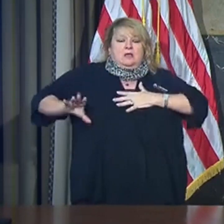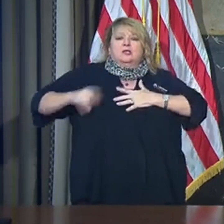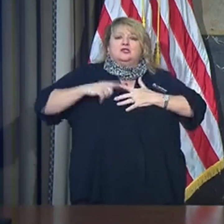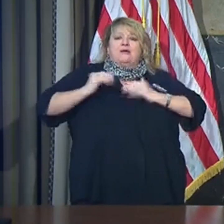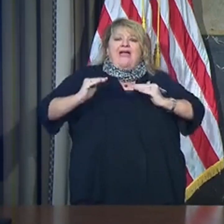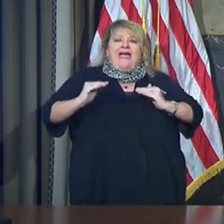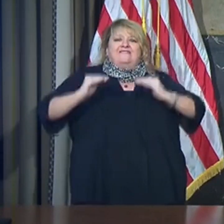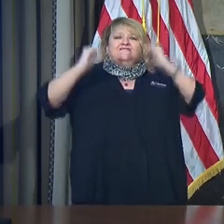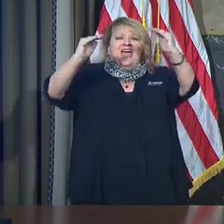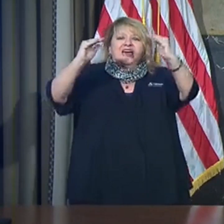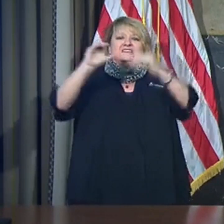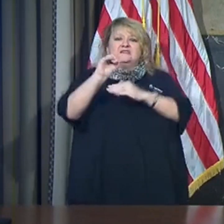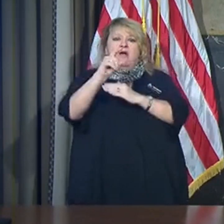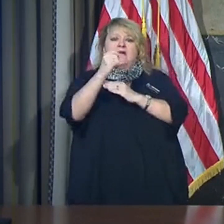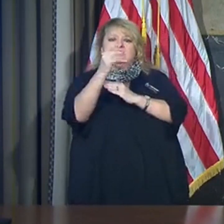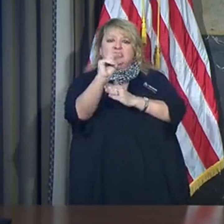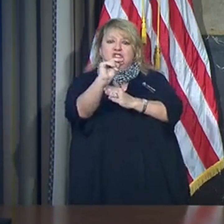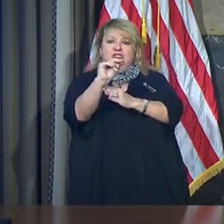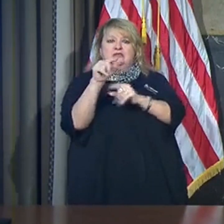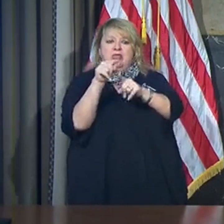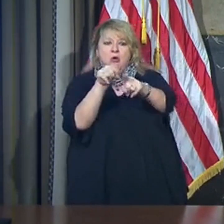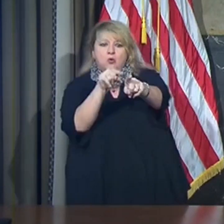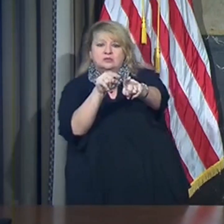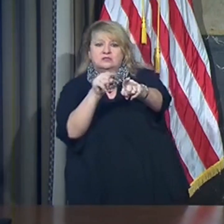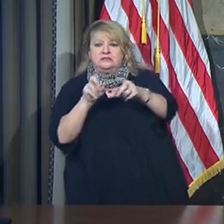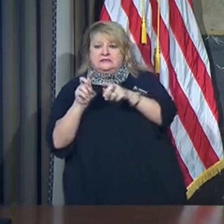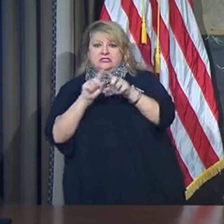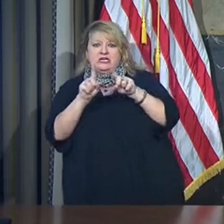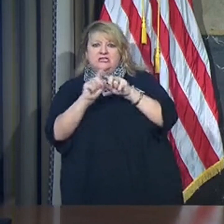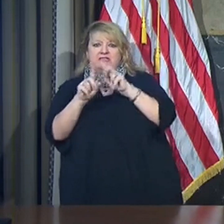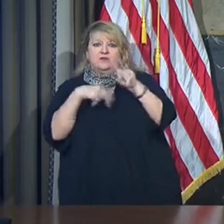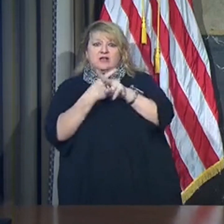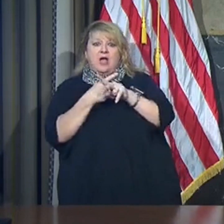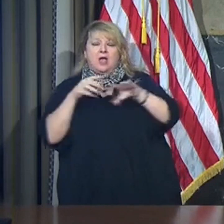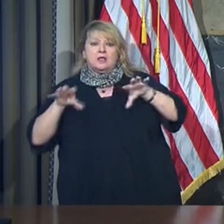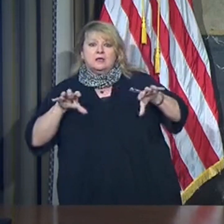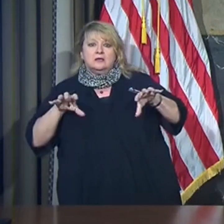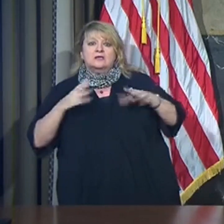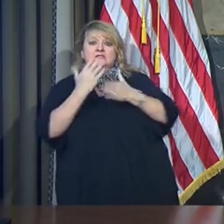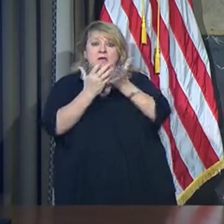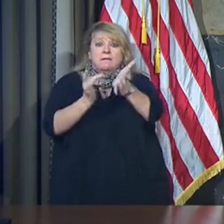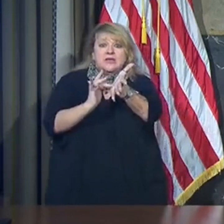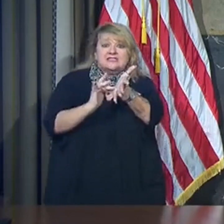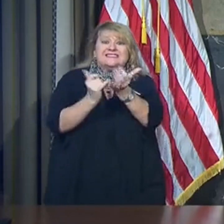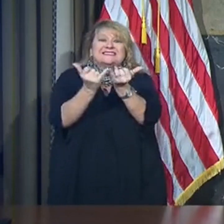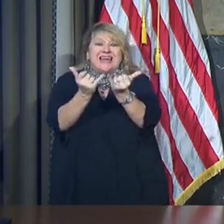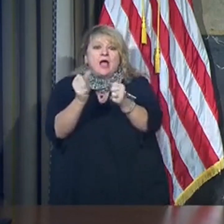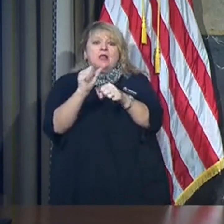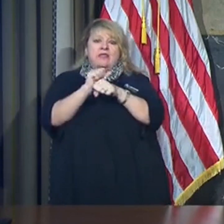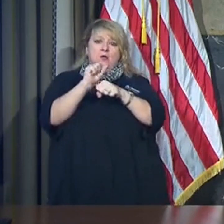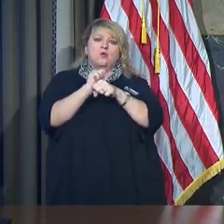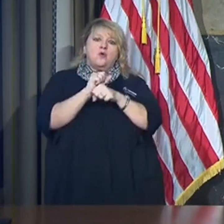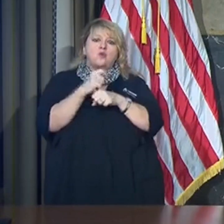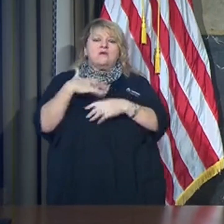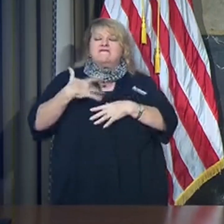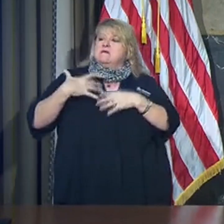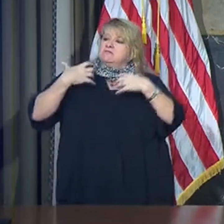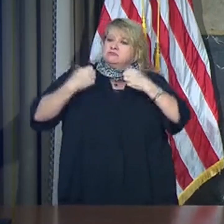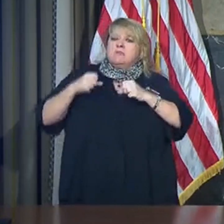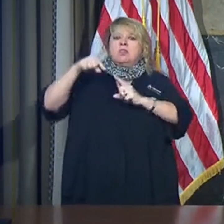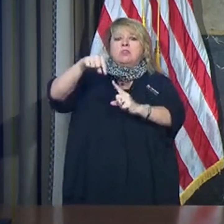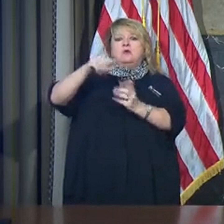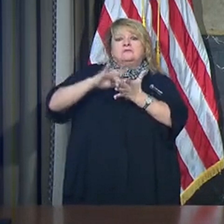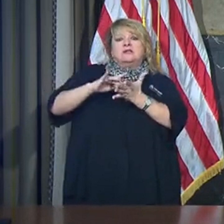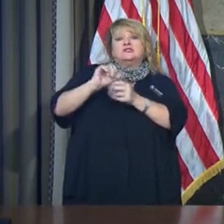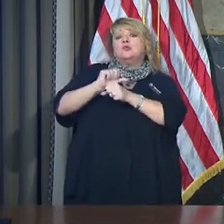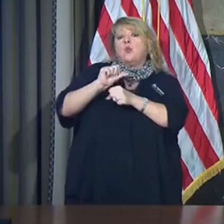role in therapeutics. We have some medicines that now work. We are confident in that. What